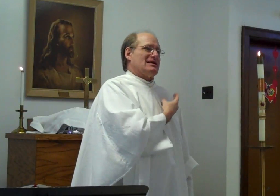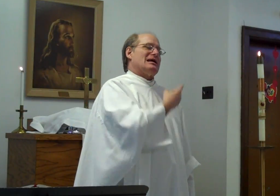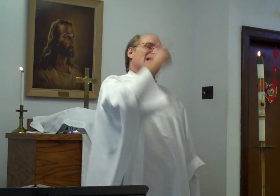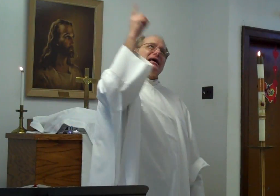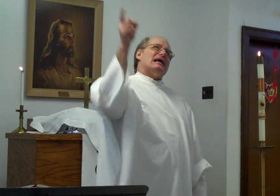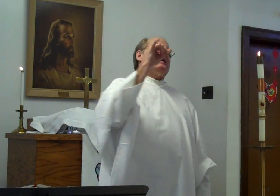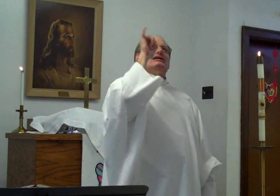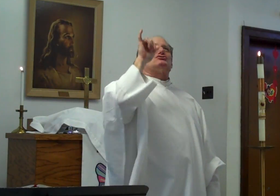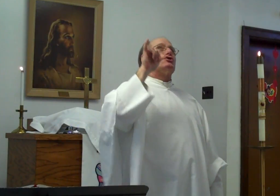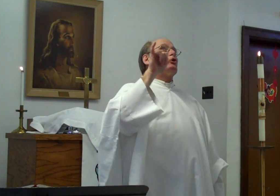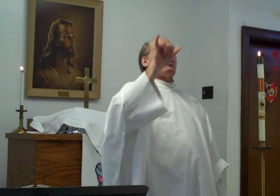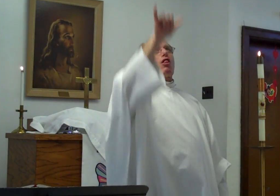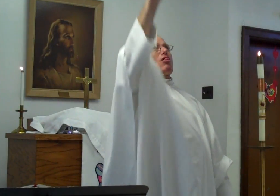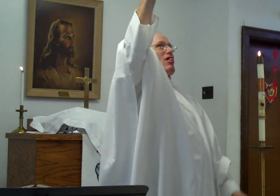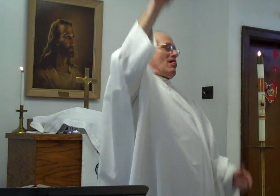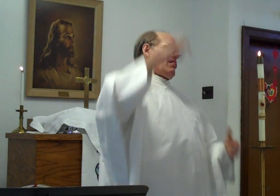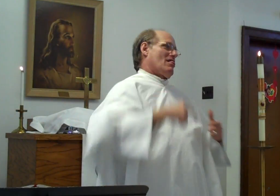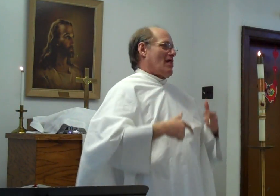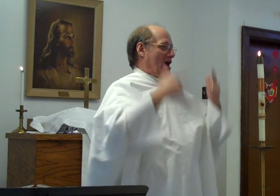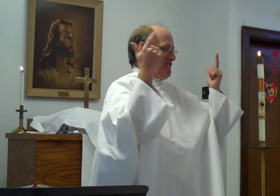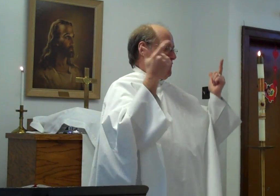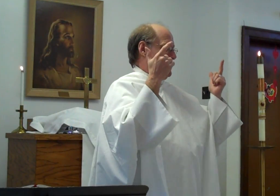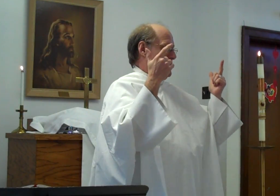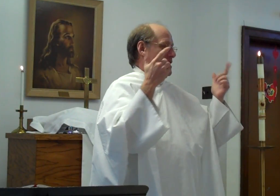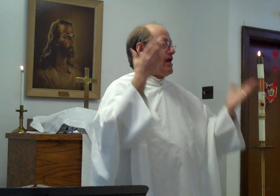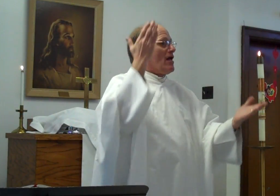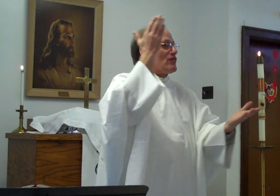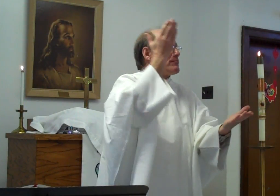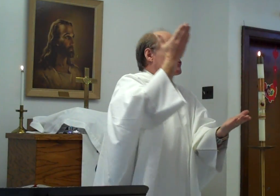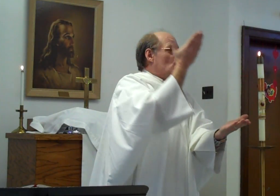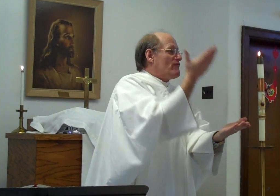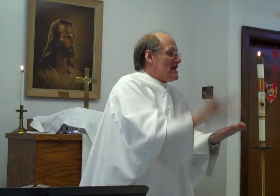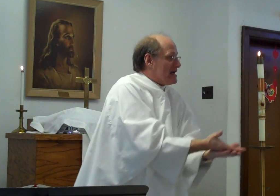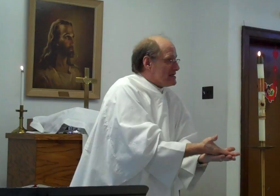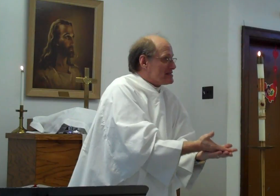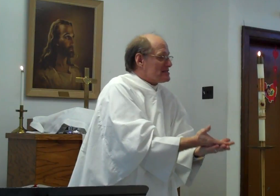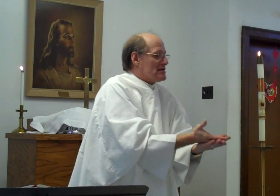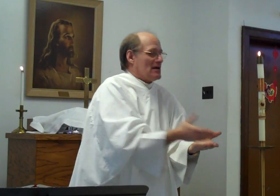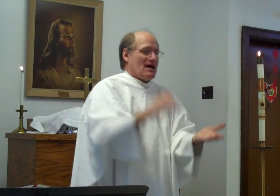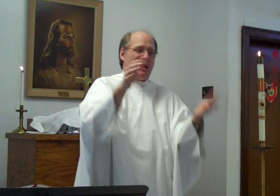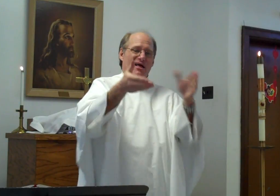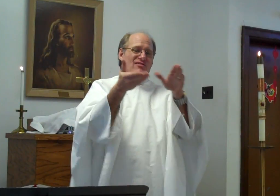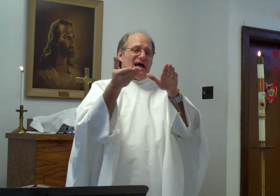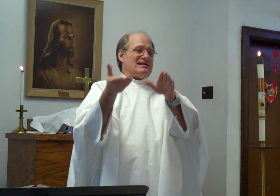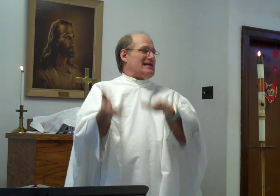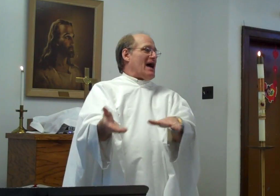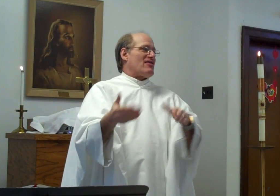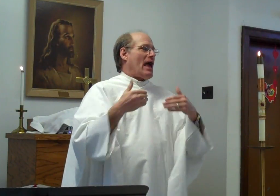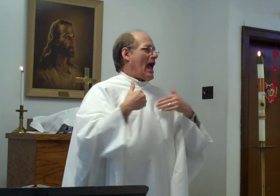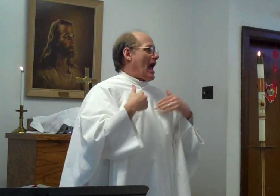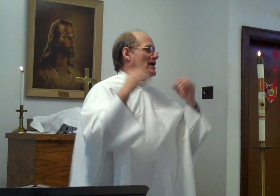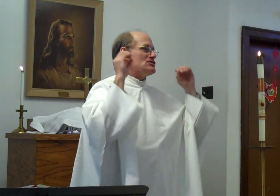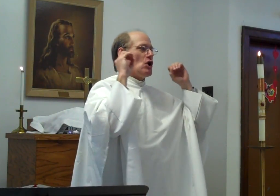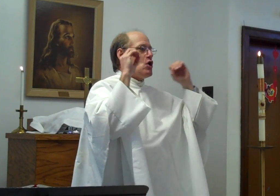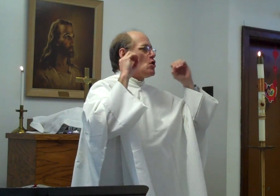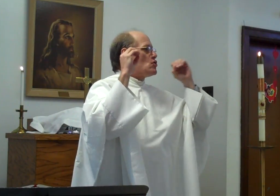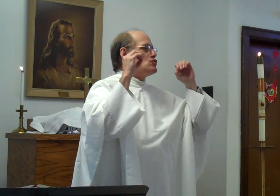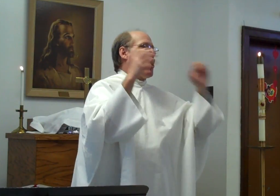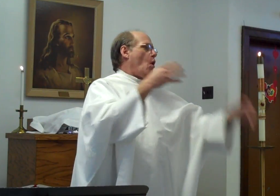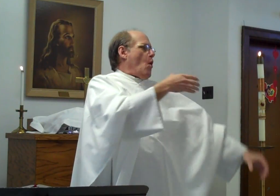eternal life. The proof is that death has no